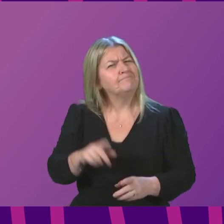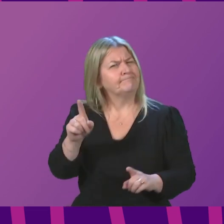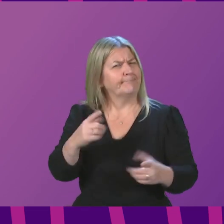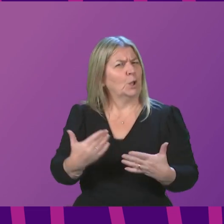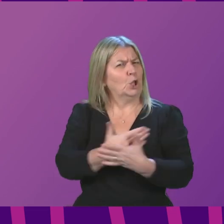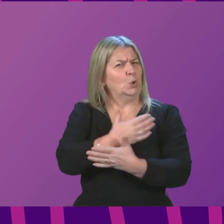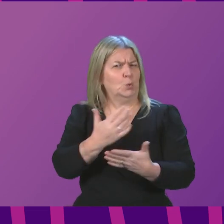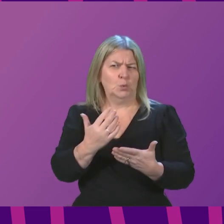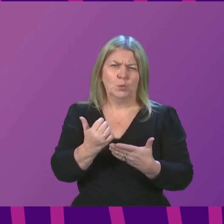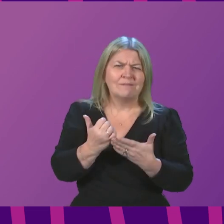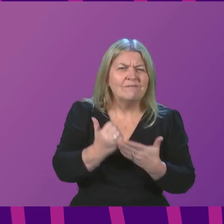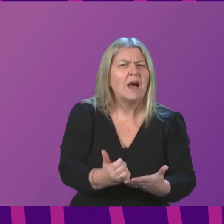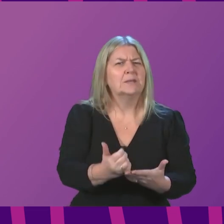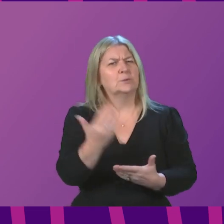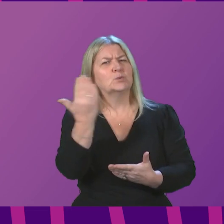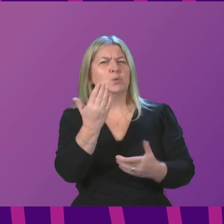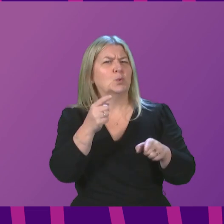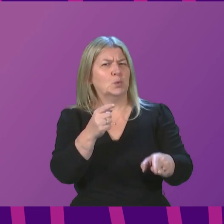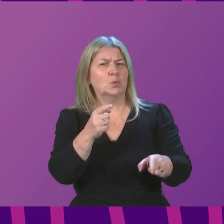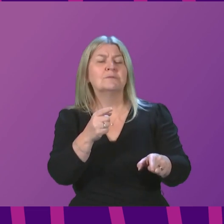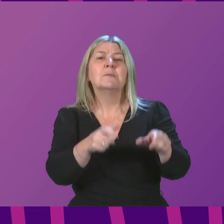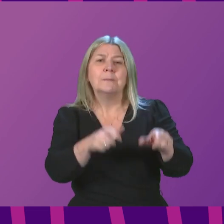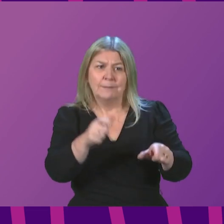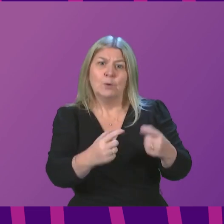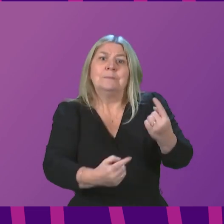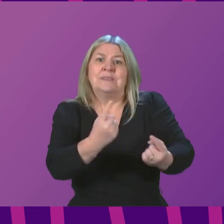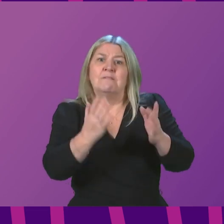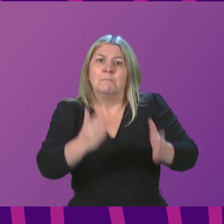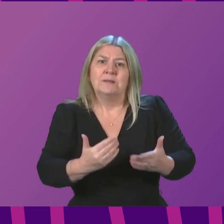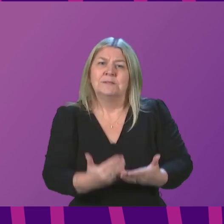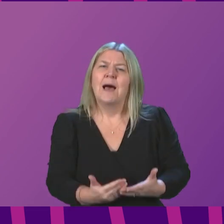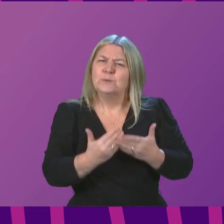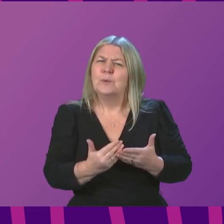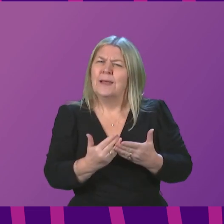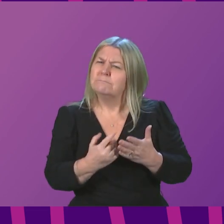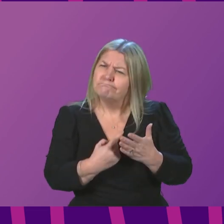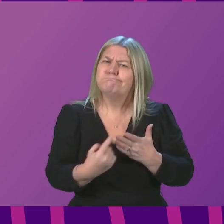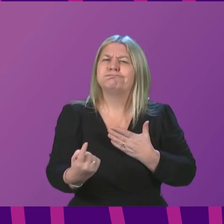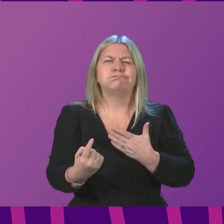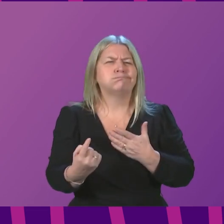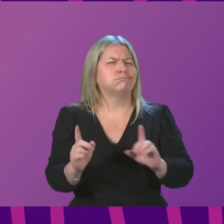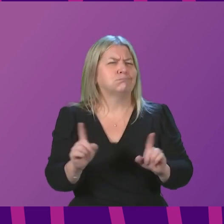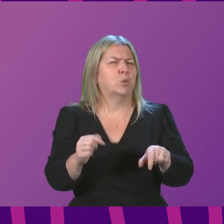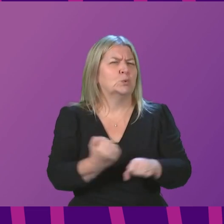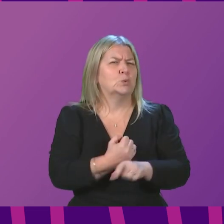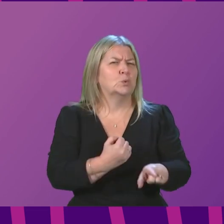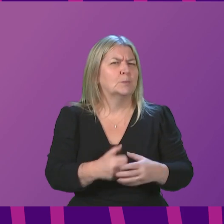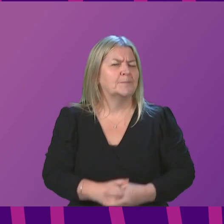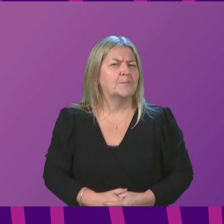to schools regarding the evidence from those pupils who will need to isolate? First Minister. There is no change